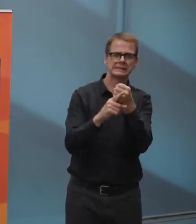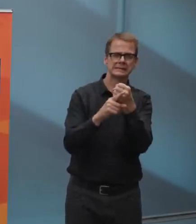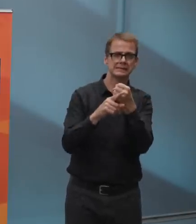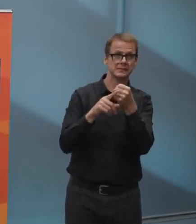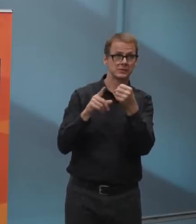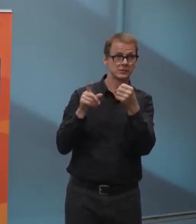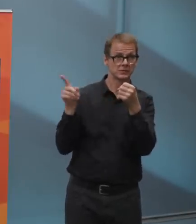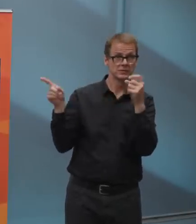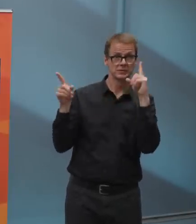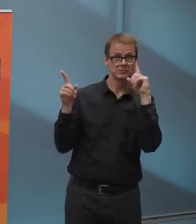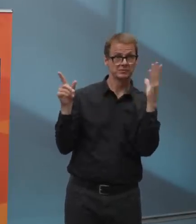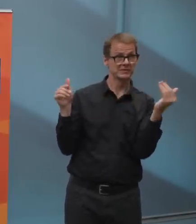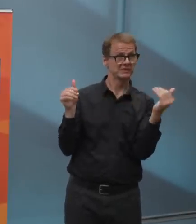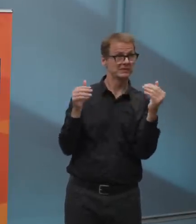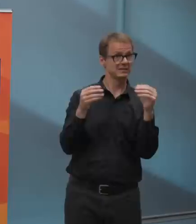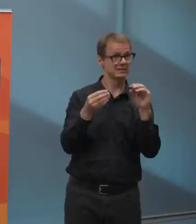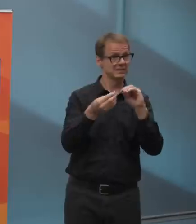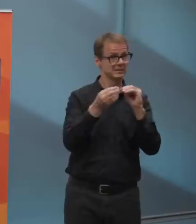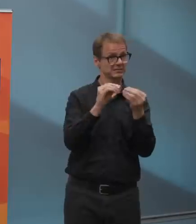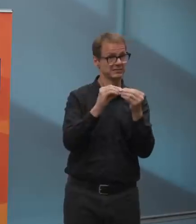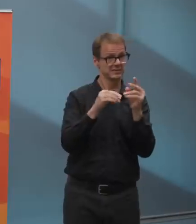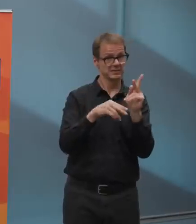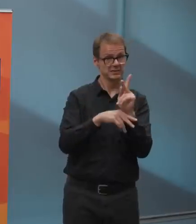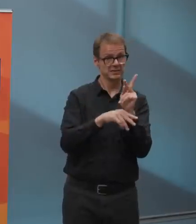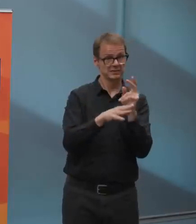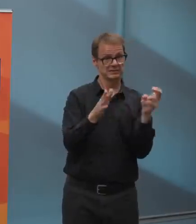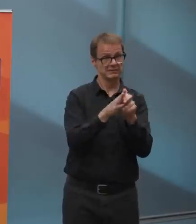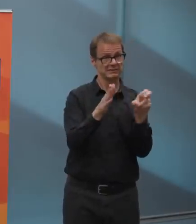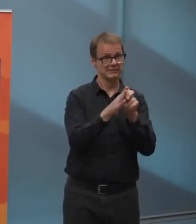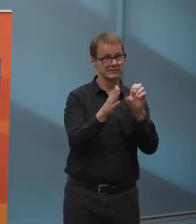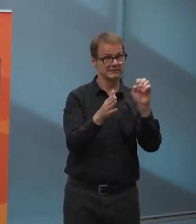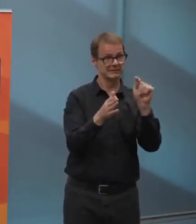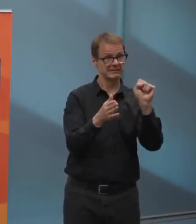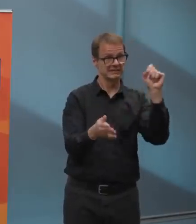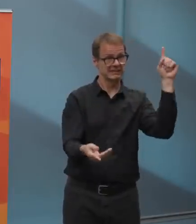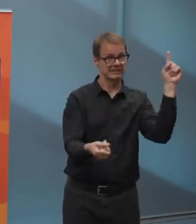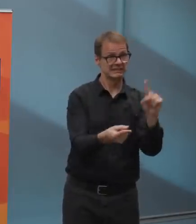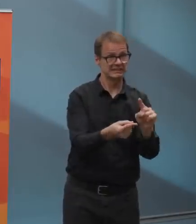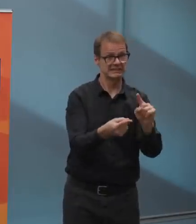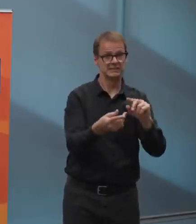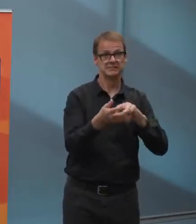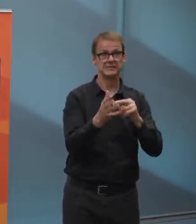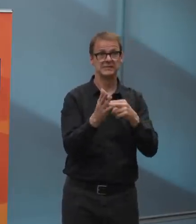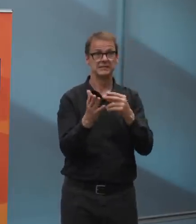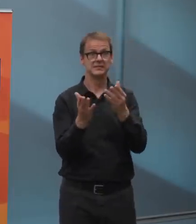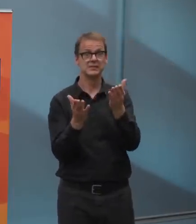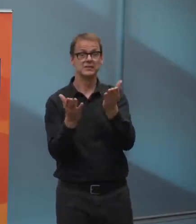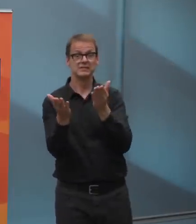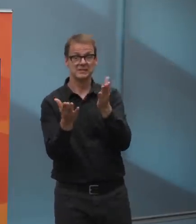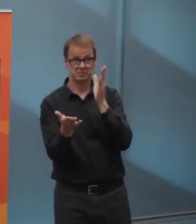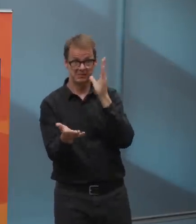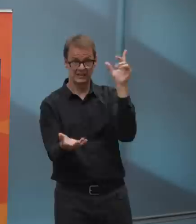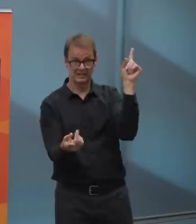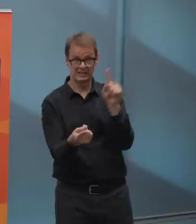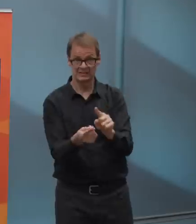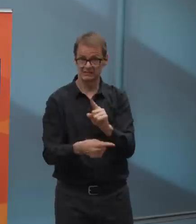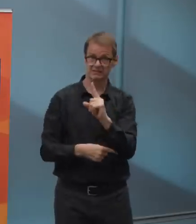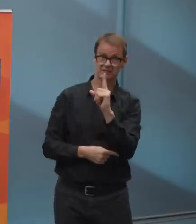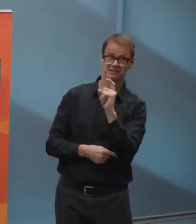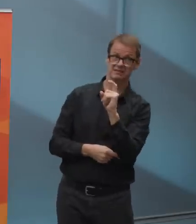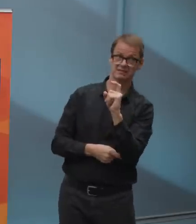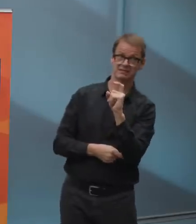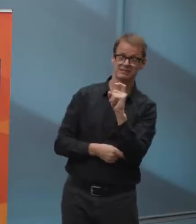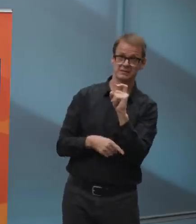reduce transit service over the long term as well for a time. How would you feel about that? What are the potential disadvantages of doing that?